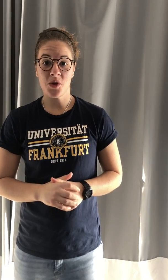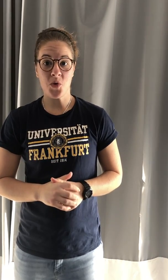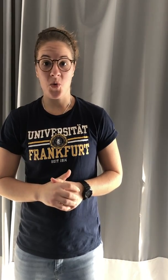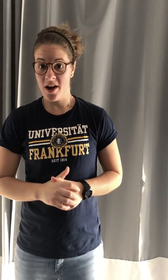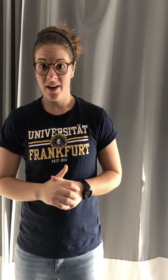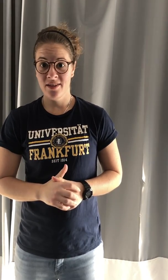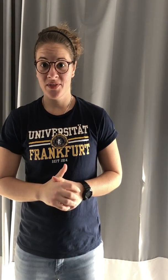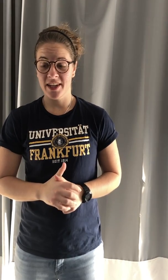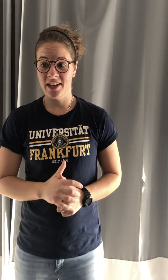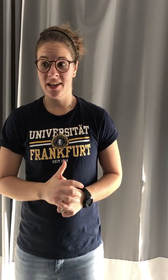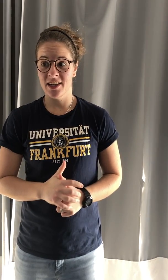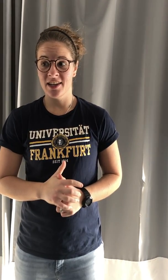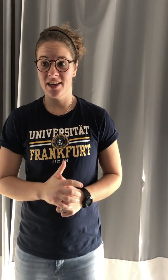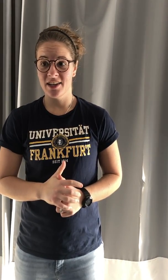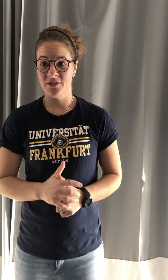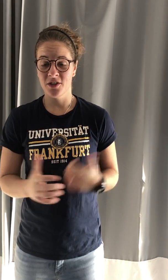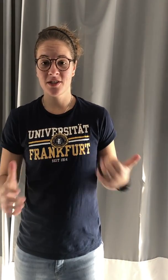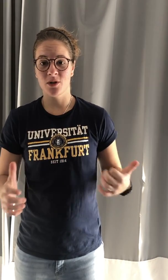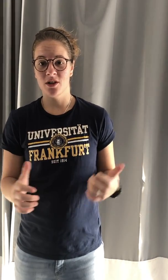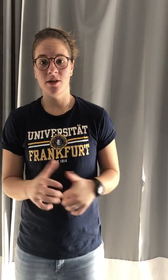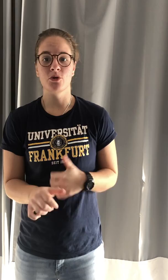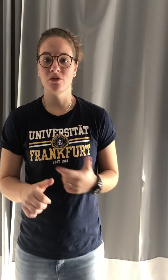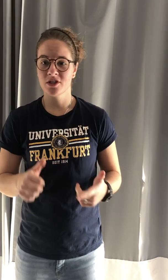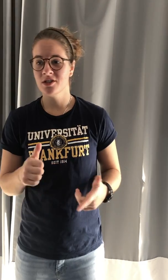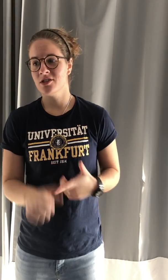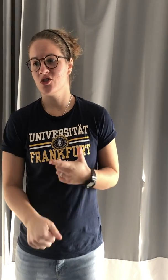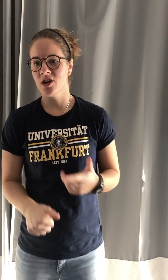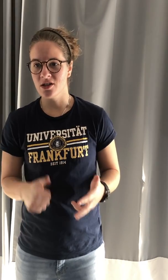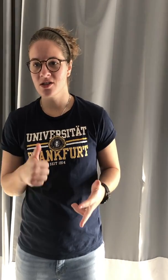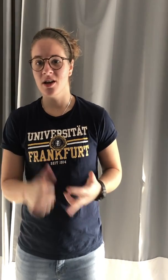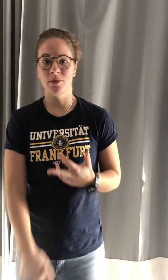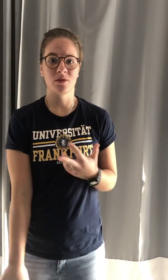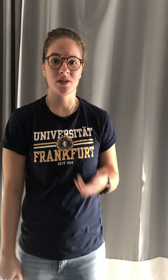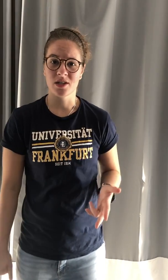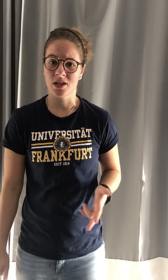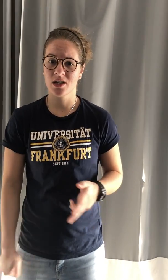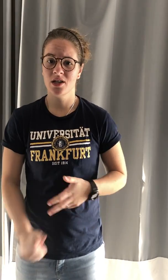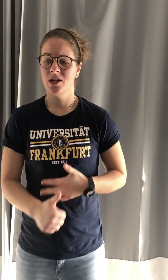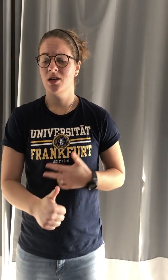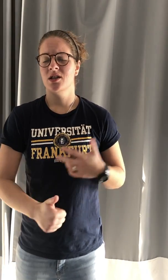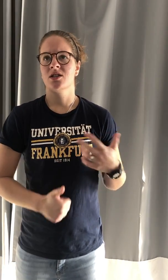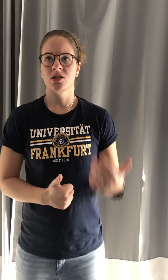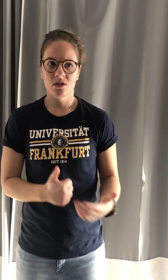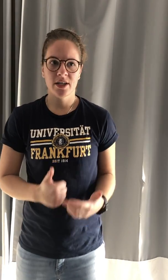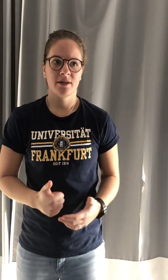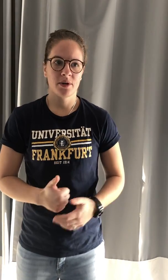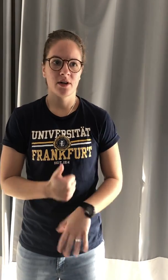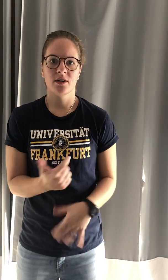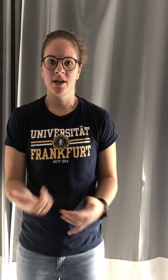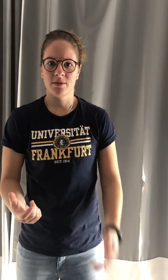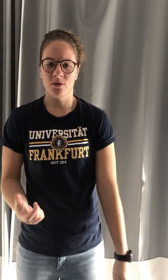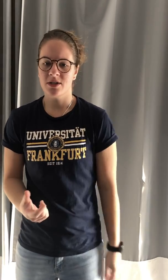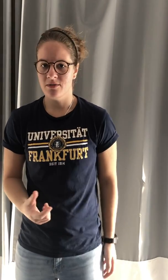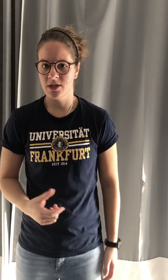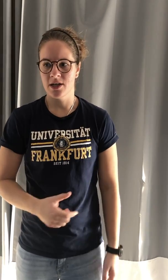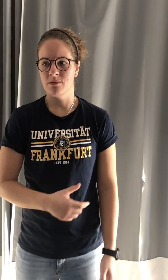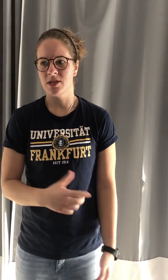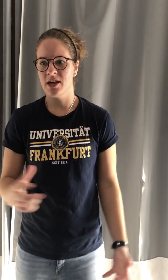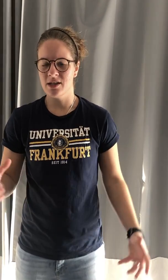you, why? First of all, I moved, stressed, I've been really sick, slowly getting better, lost my voice several times and